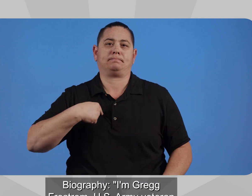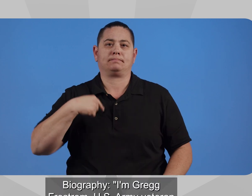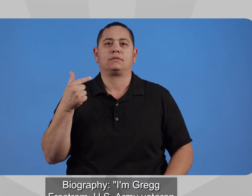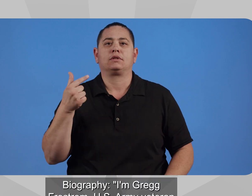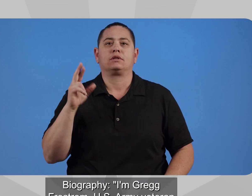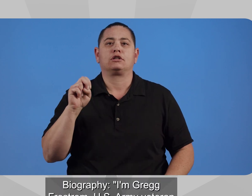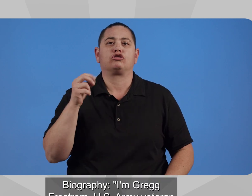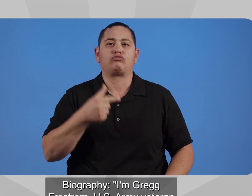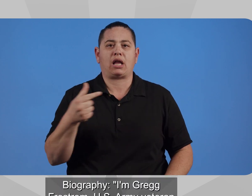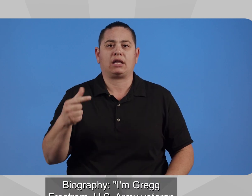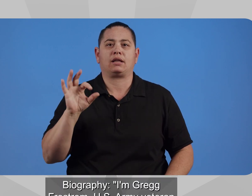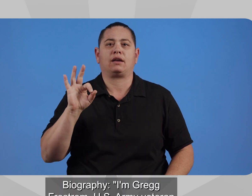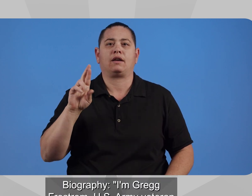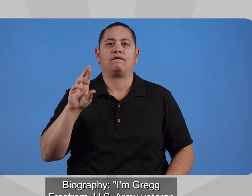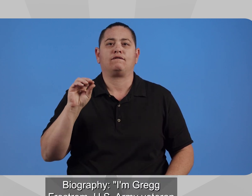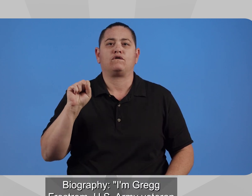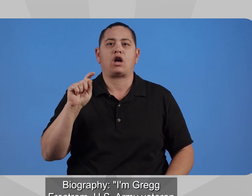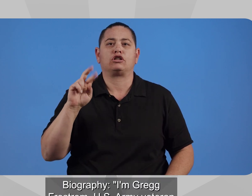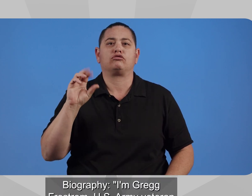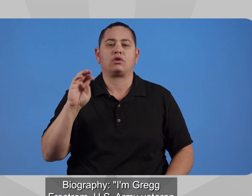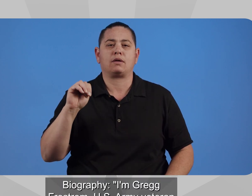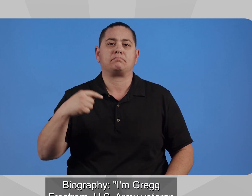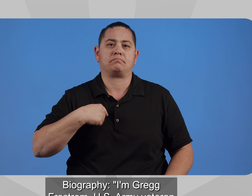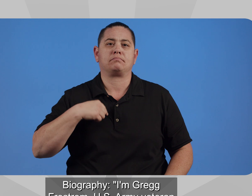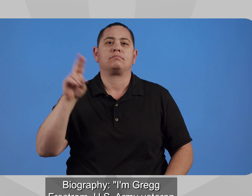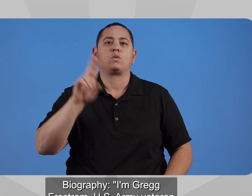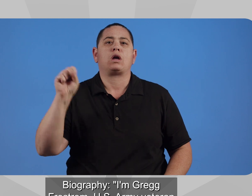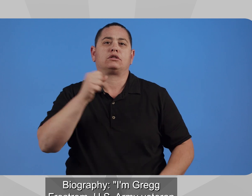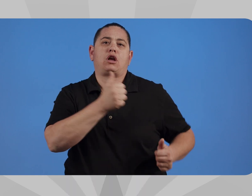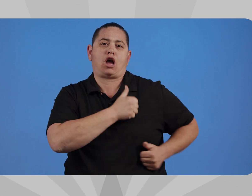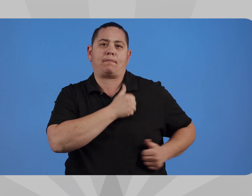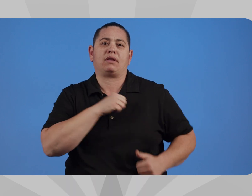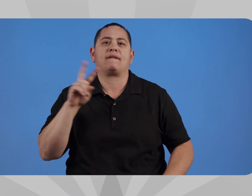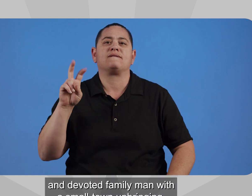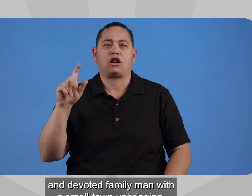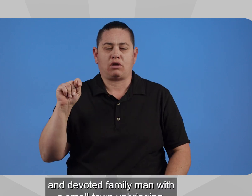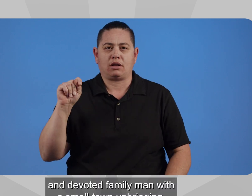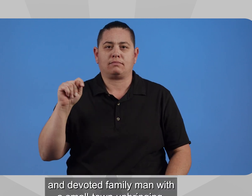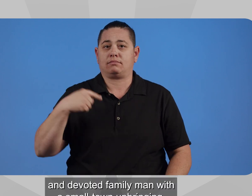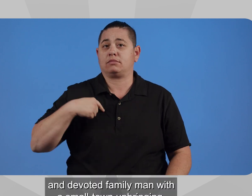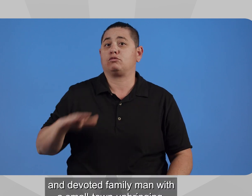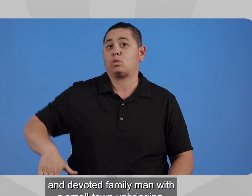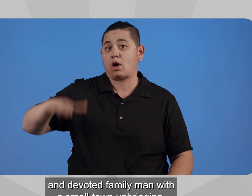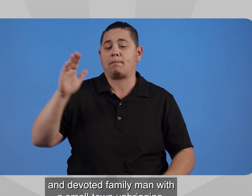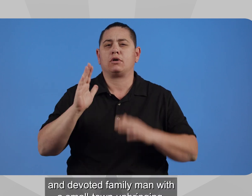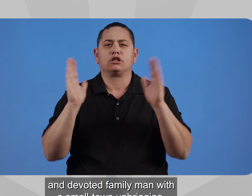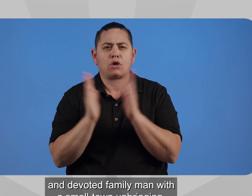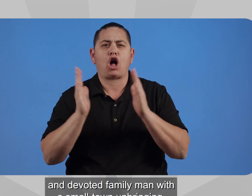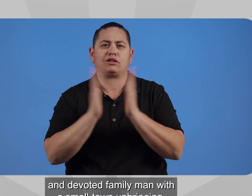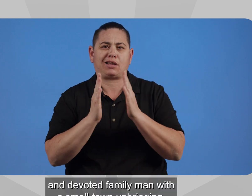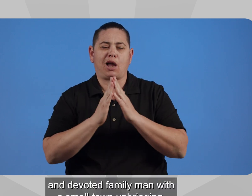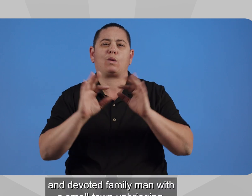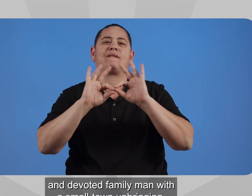Biography I'm Greg Frostrum, U.S. Army veteran and devoted family man with a